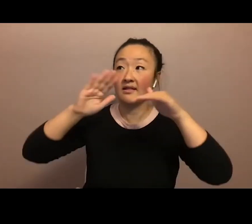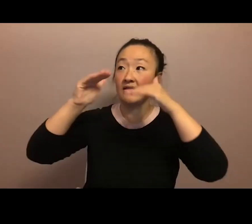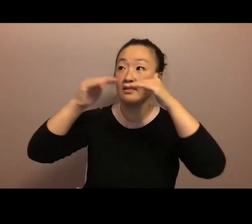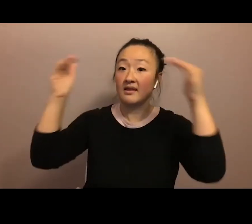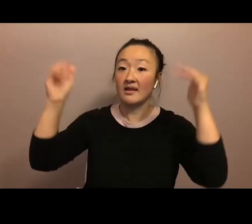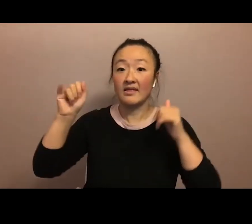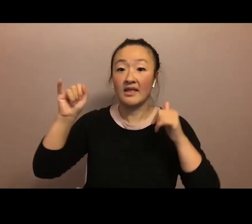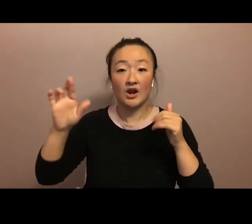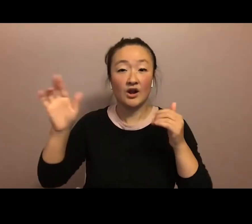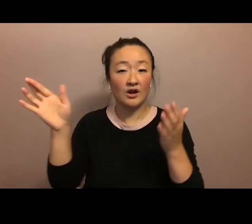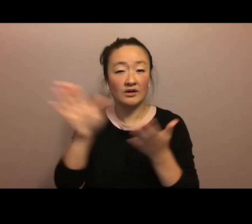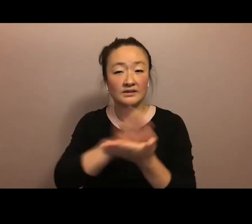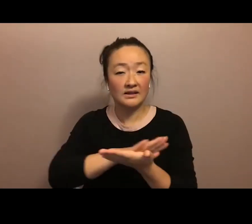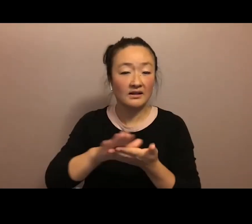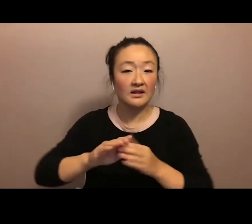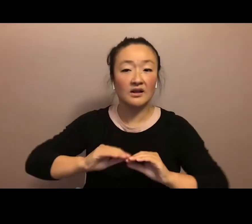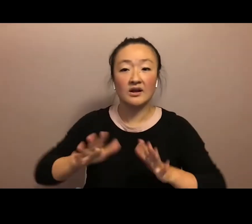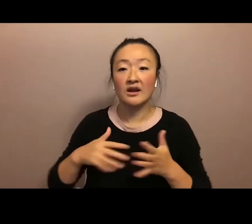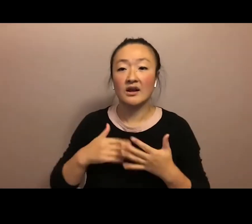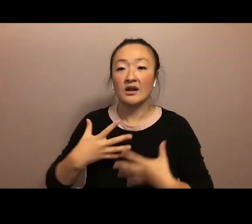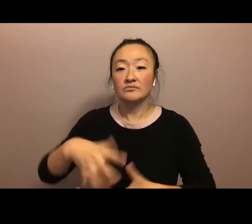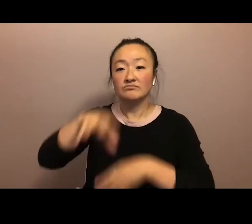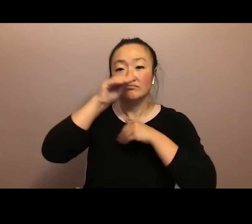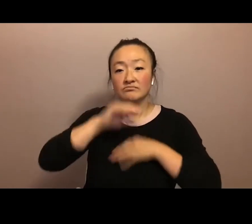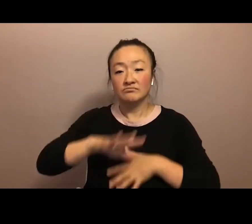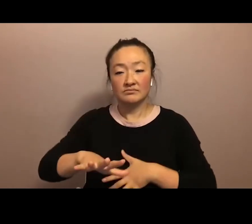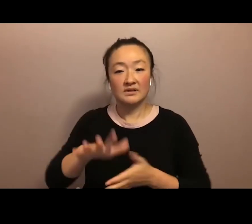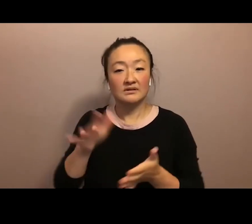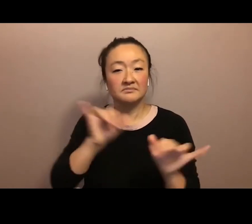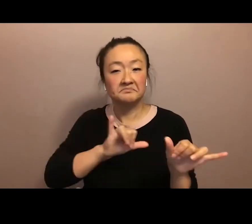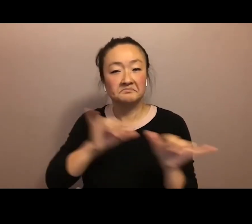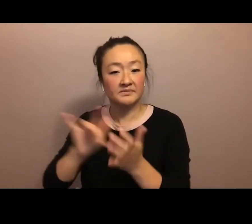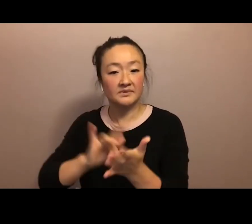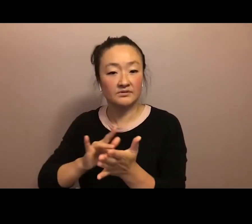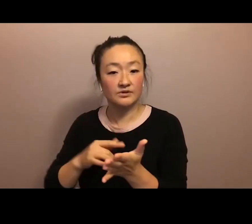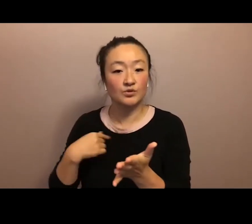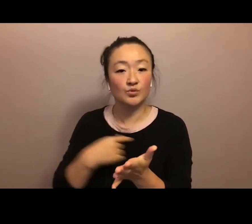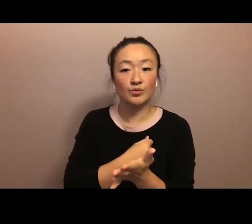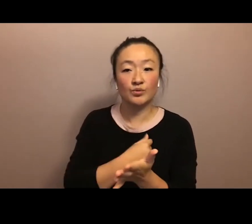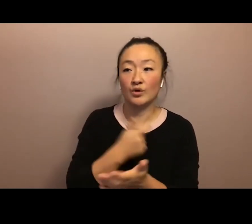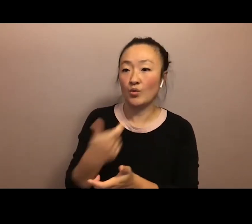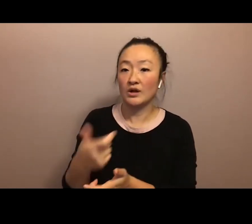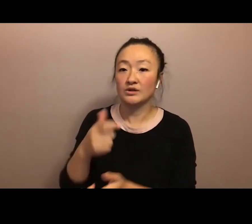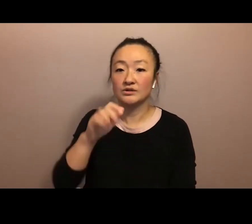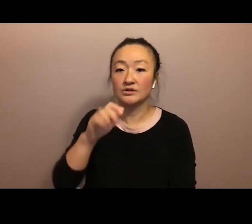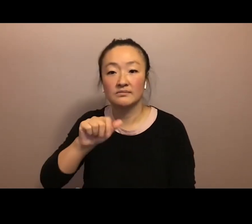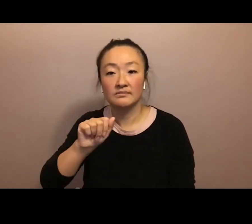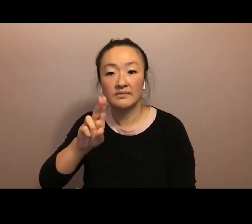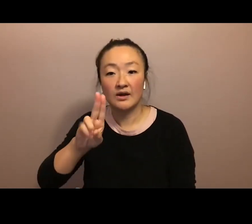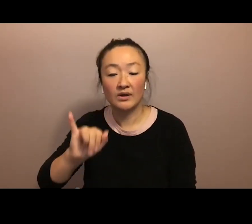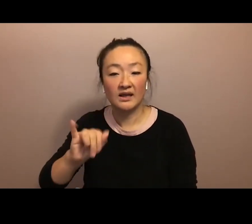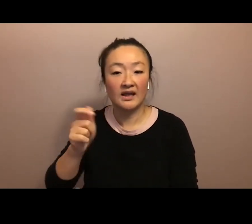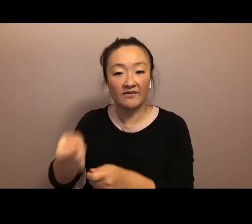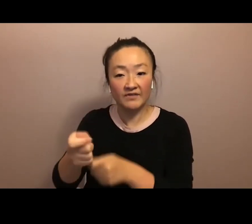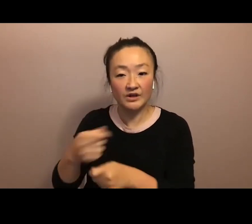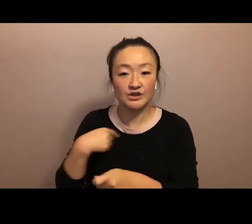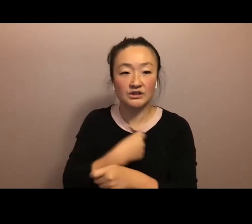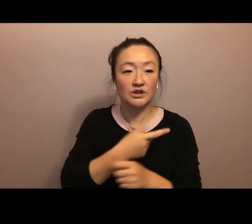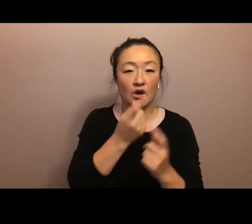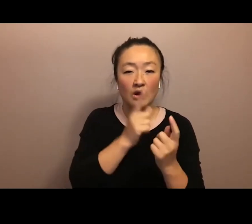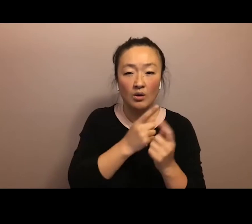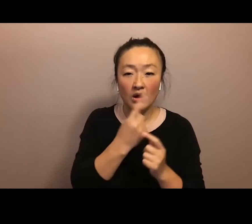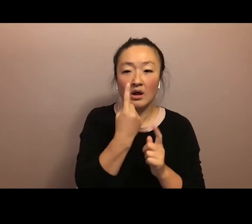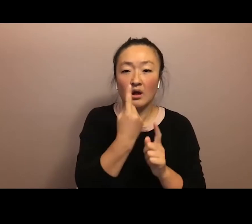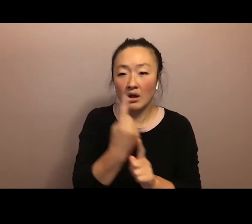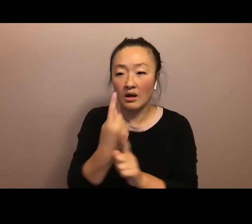How every morning I woke to Lahui Kanaka growing as if we were watching Mowui fish us one by one from the sea. Ask me about